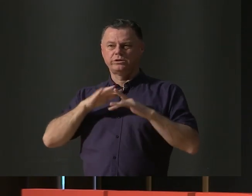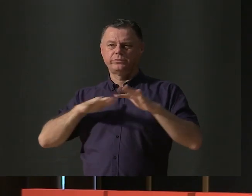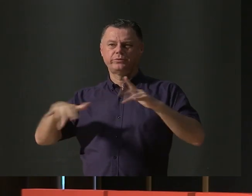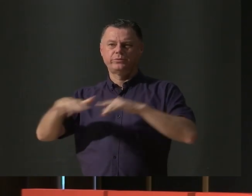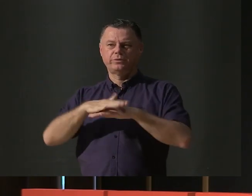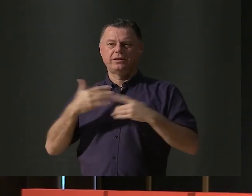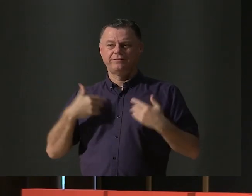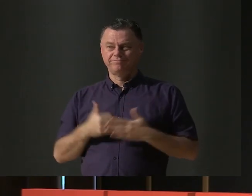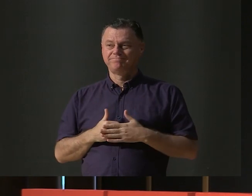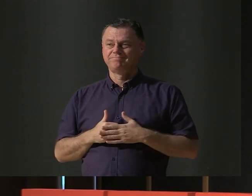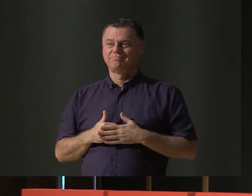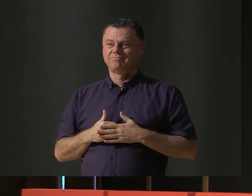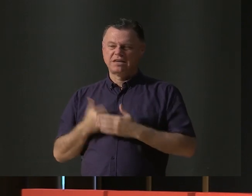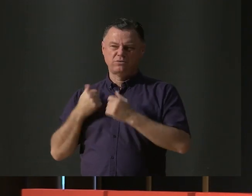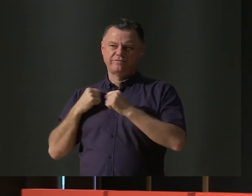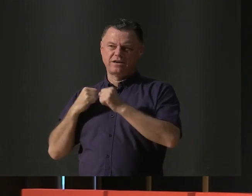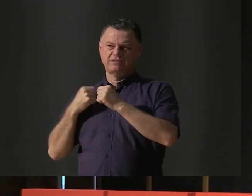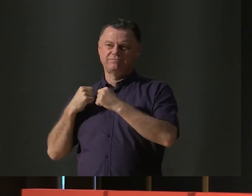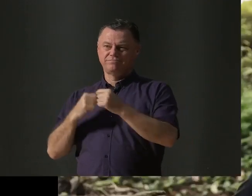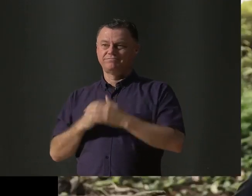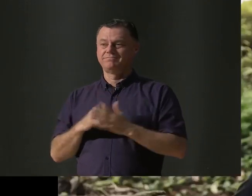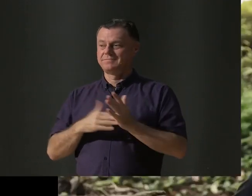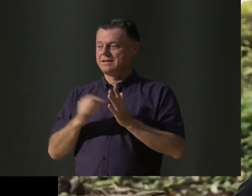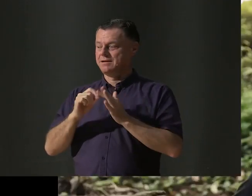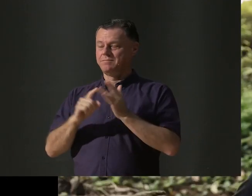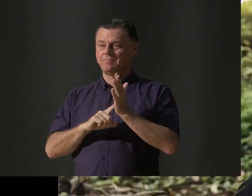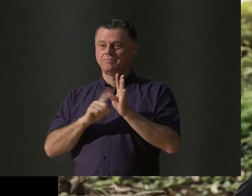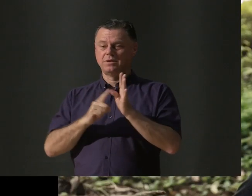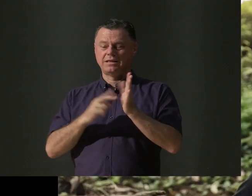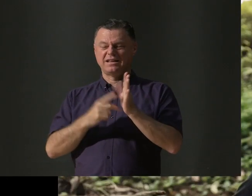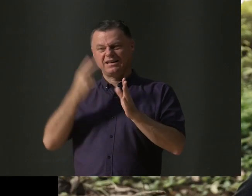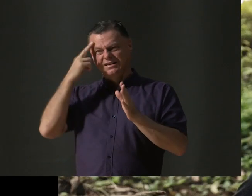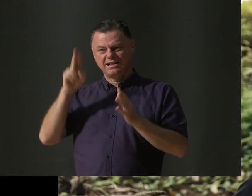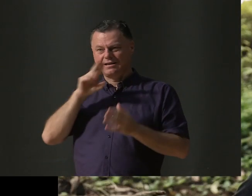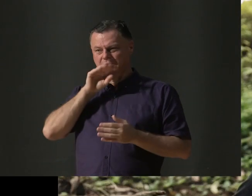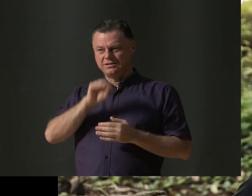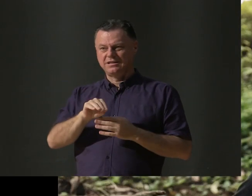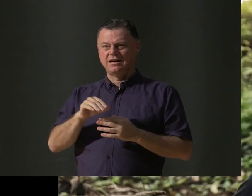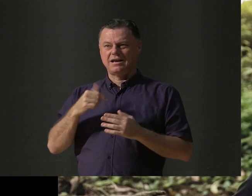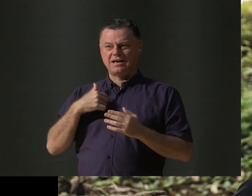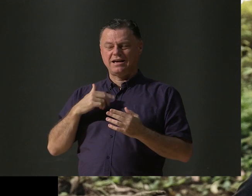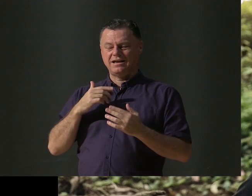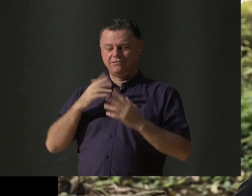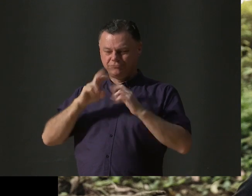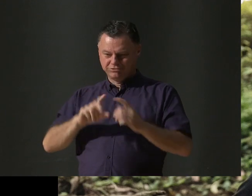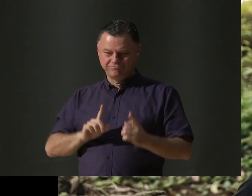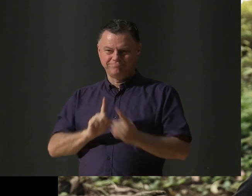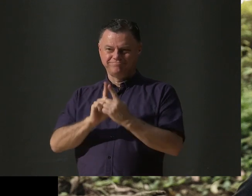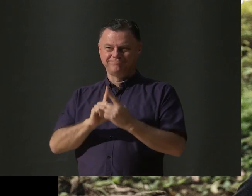Fast forward seven years, this is Pollyanna, one of the platypuses I had the pleasure to meet during my research. And